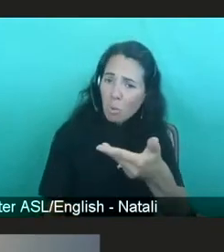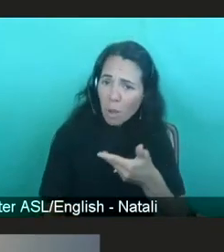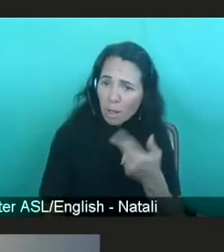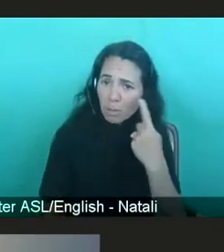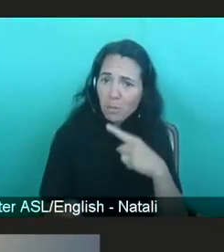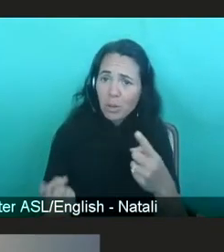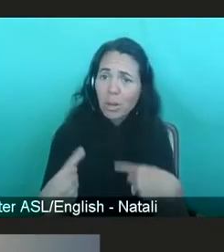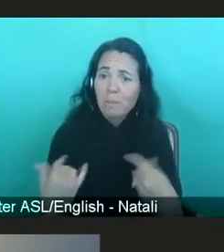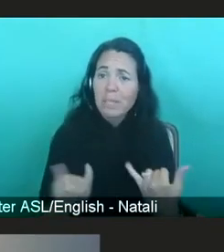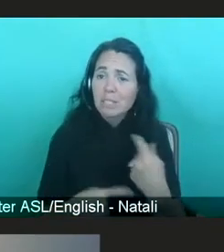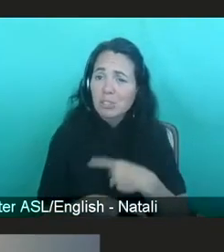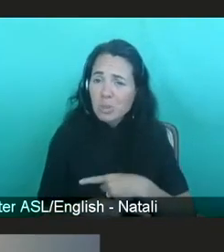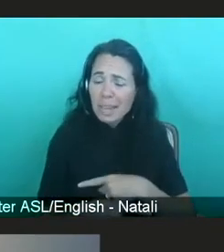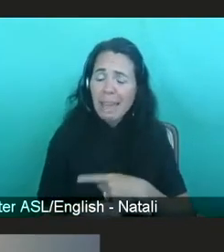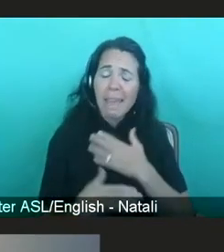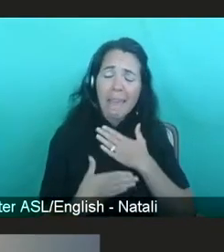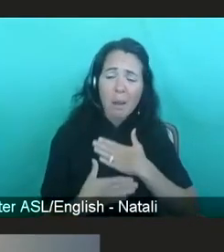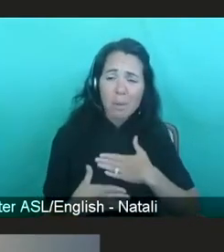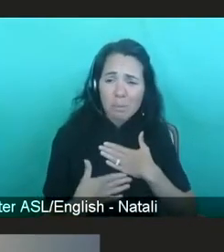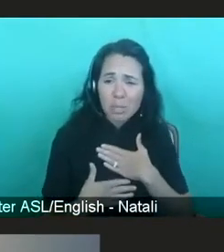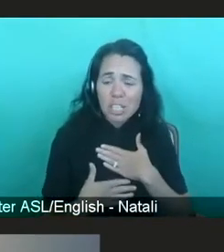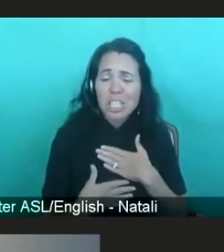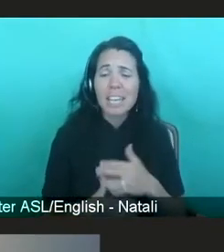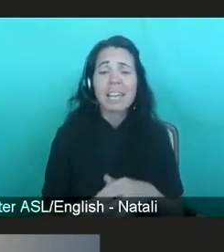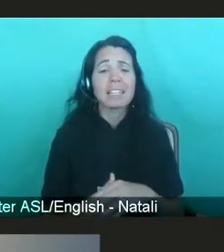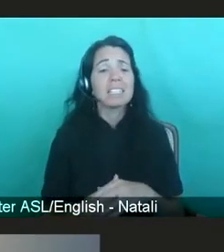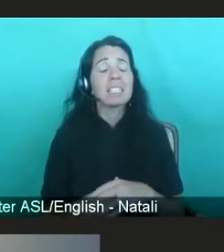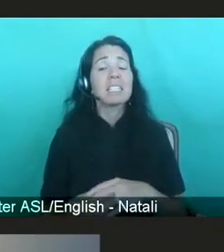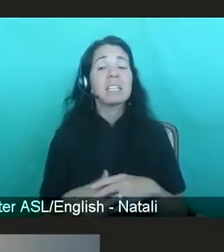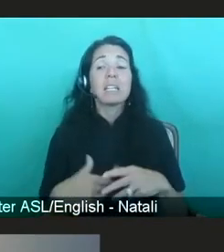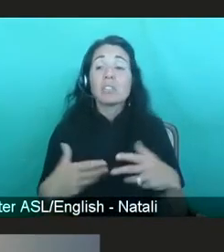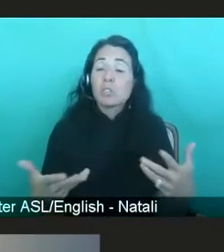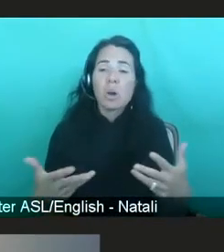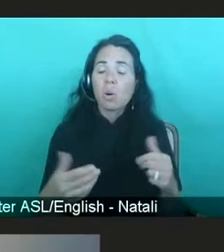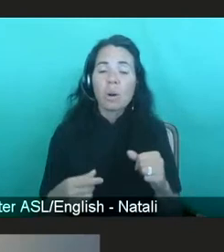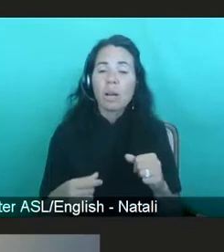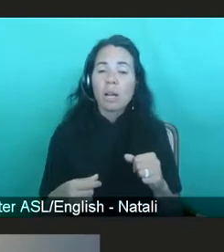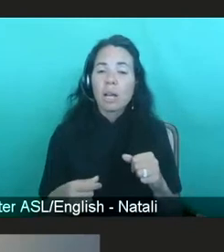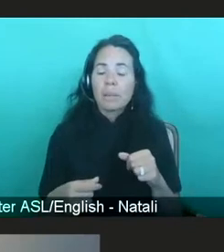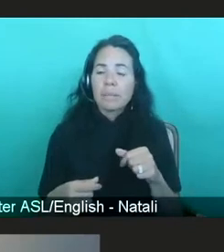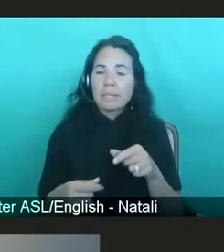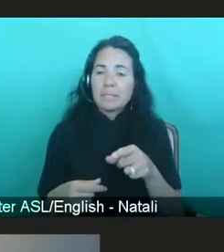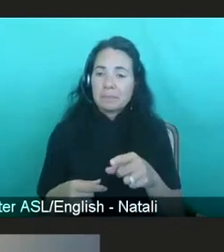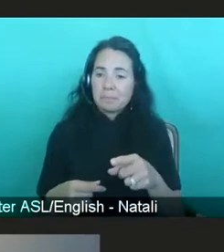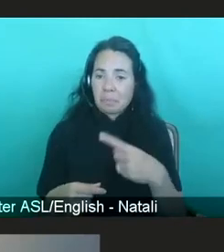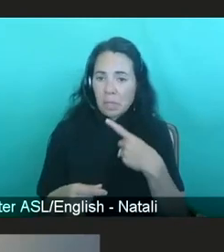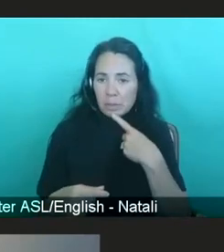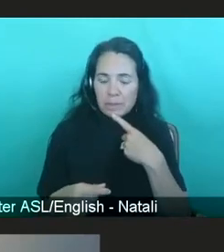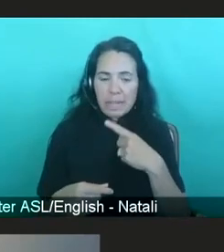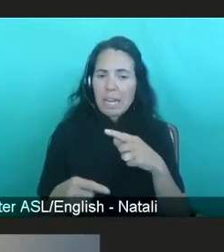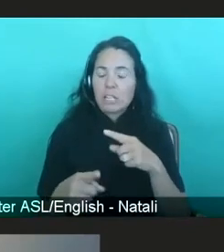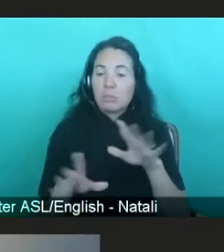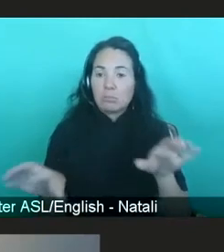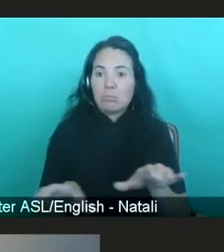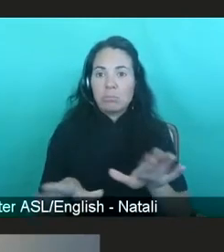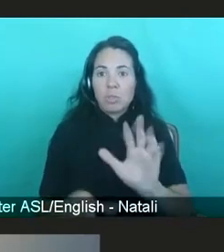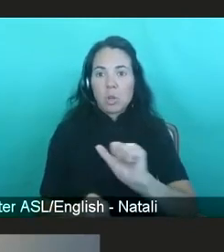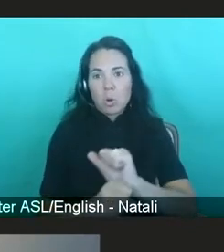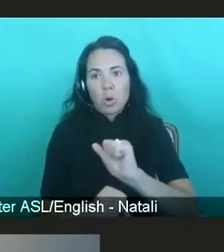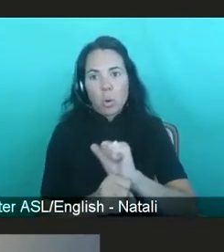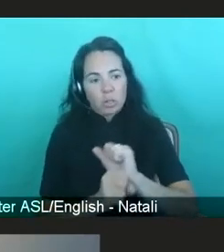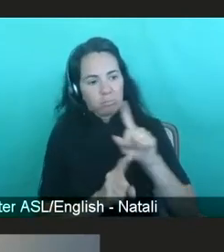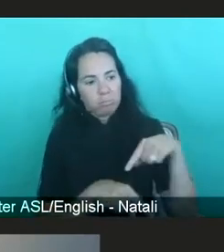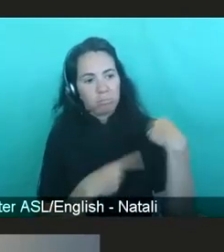Very much appreciated. As you sit and having done so much in your career on these two